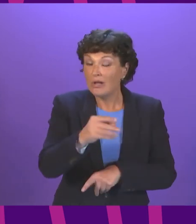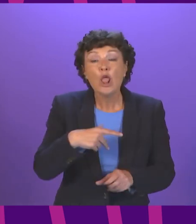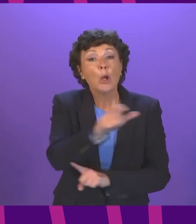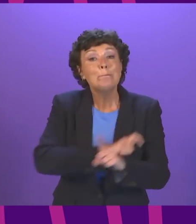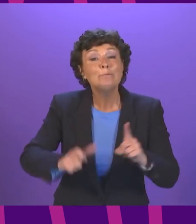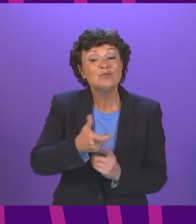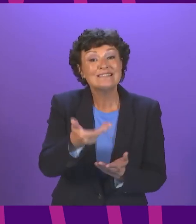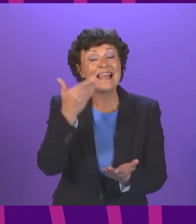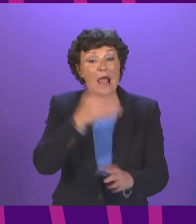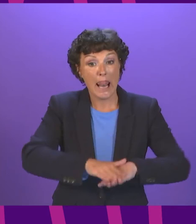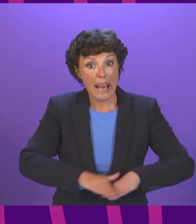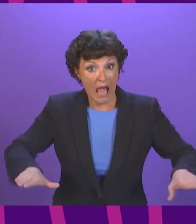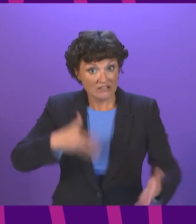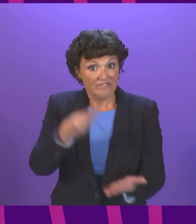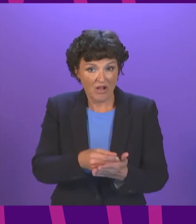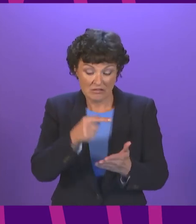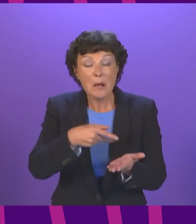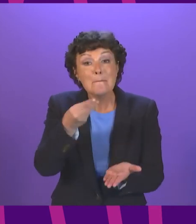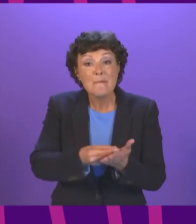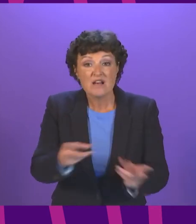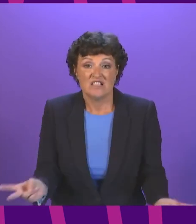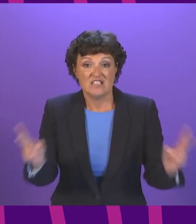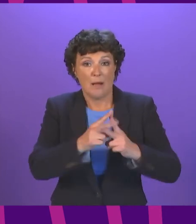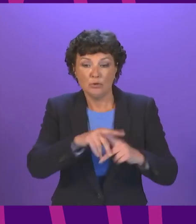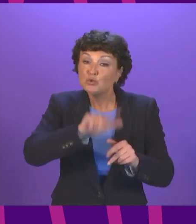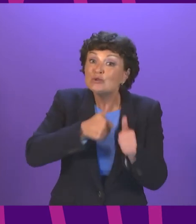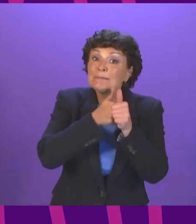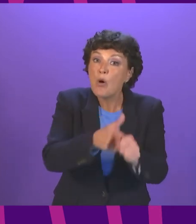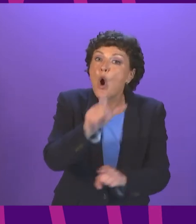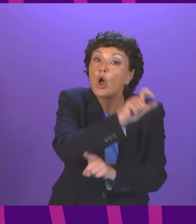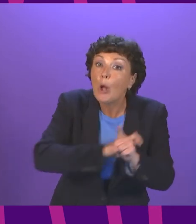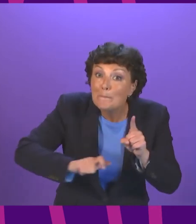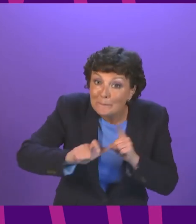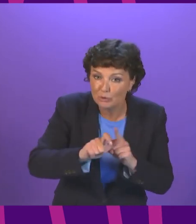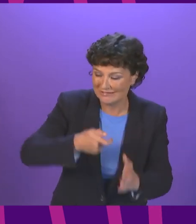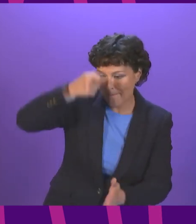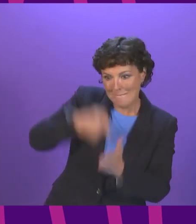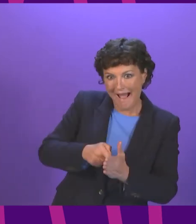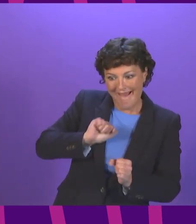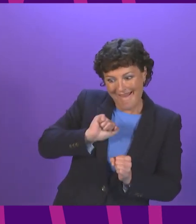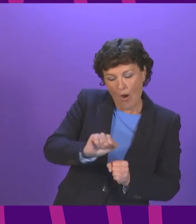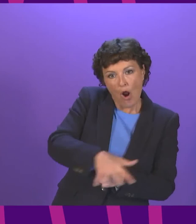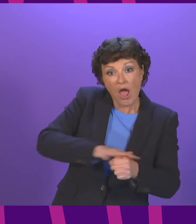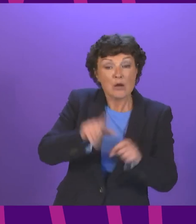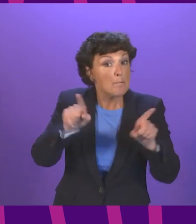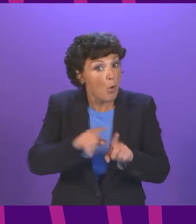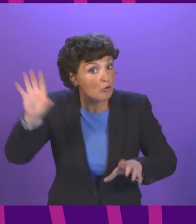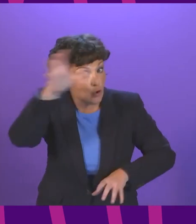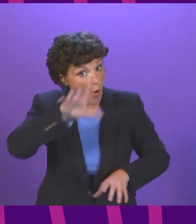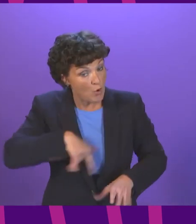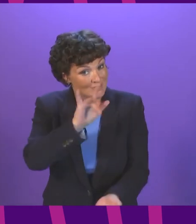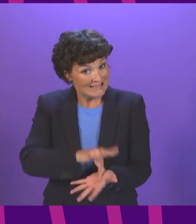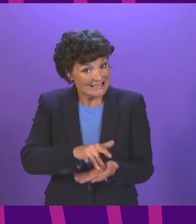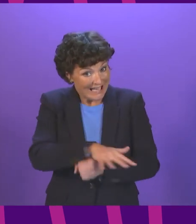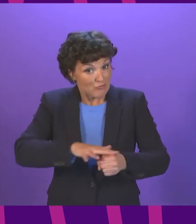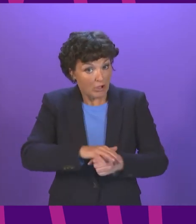over the course of the Parliament to support further community buyouts of land and property in both rural and urban areas We will